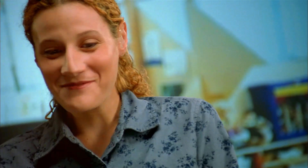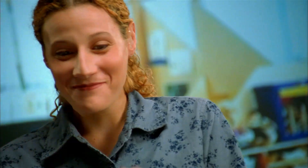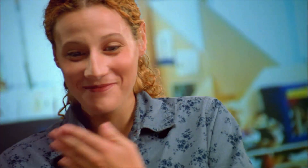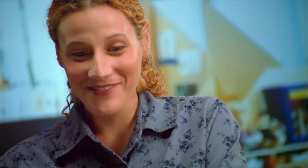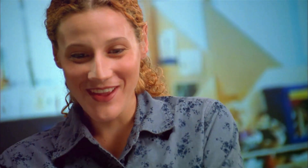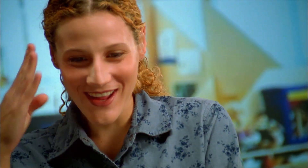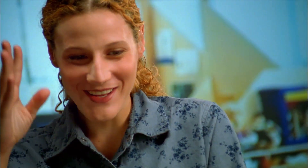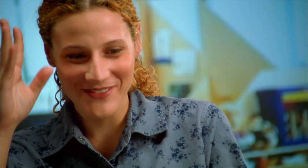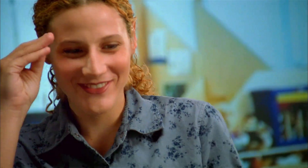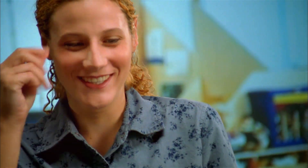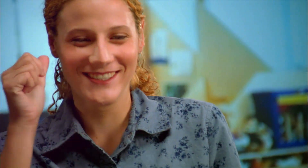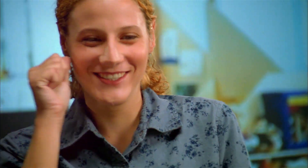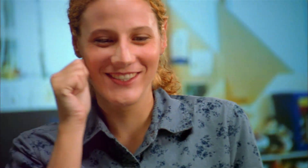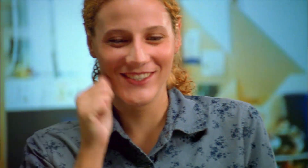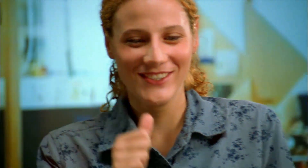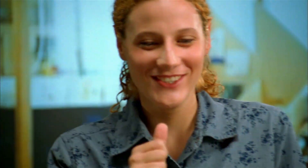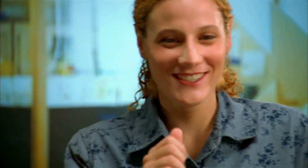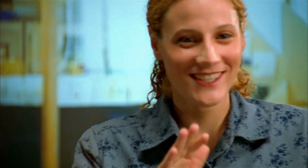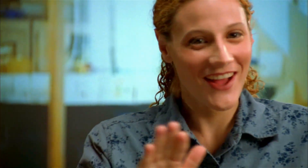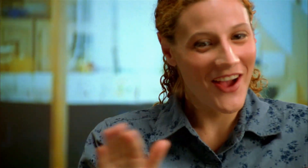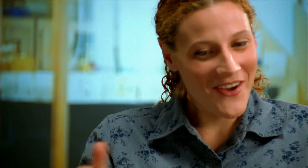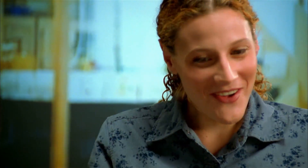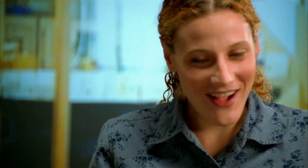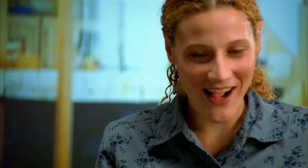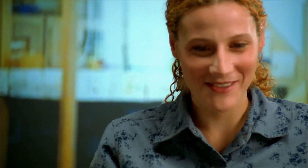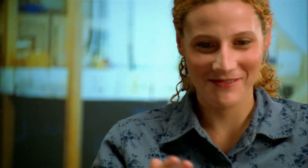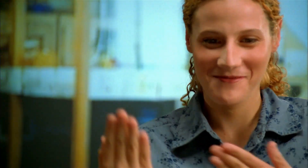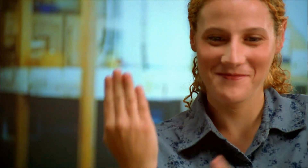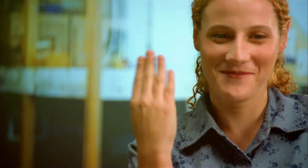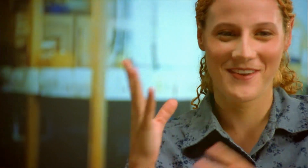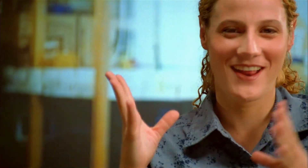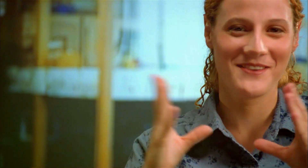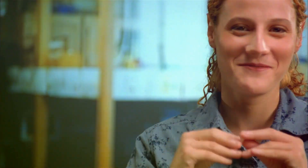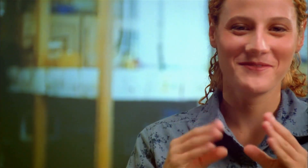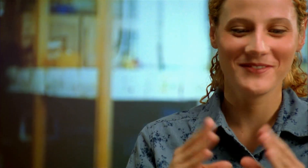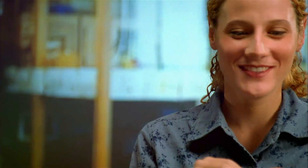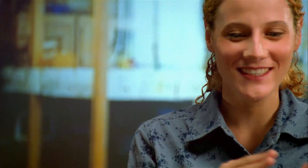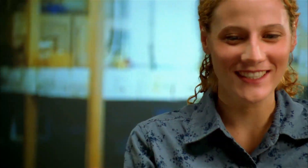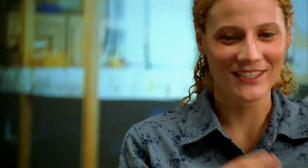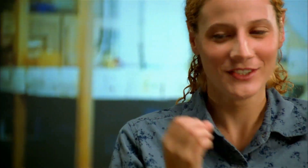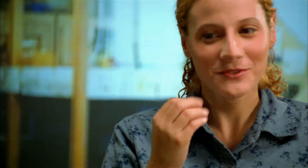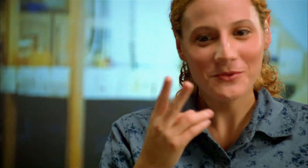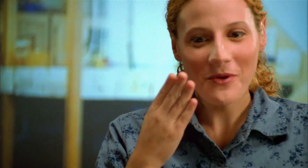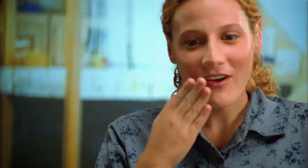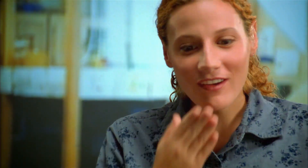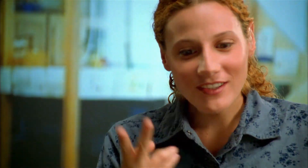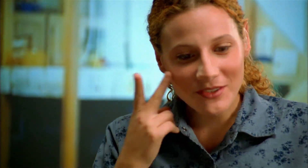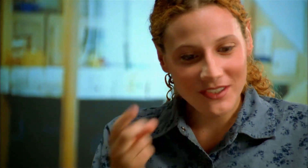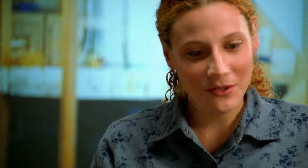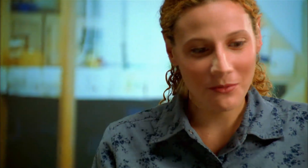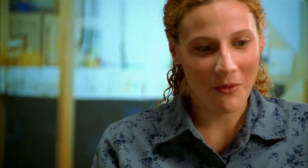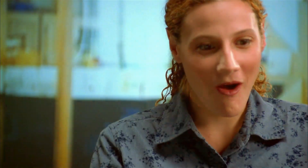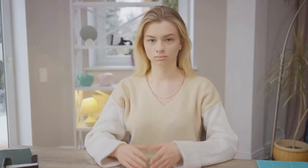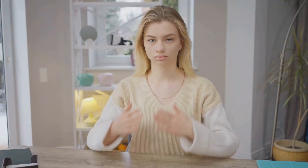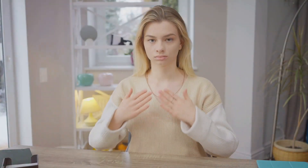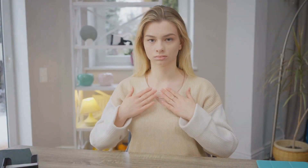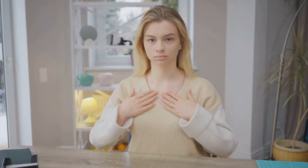language interpreter's role. From their rigorous certification and professional training, to their strict adherence to a code of